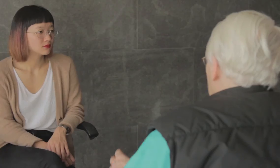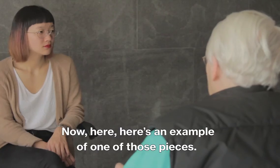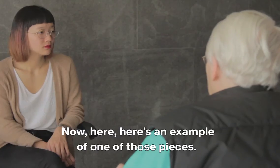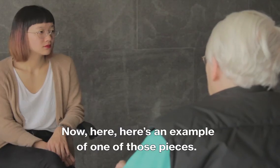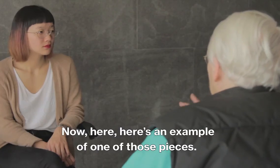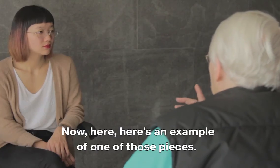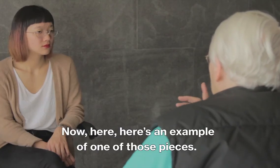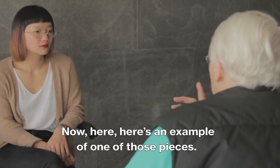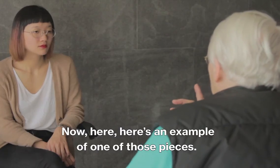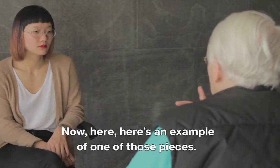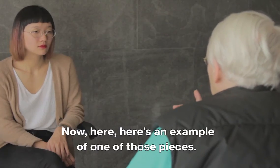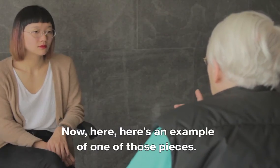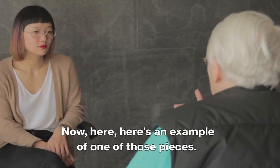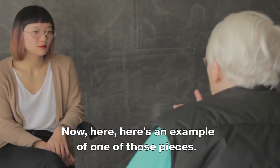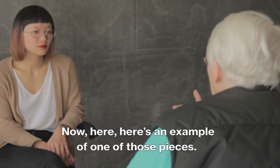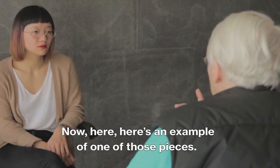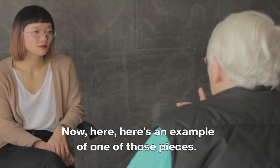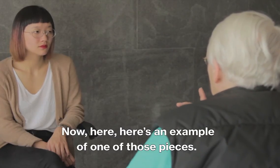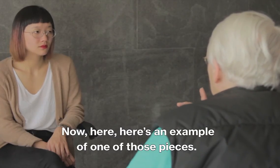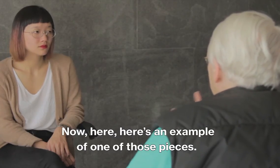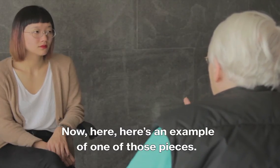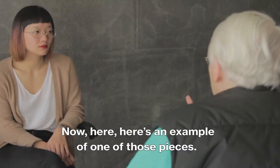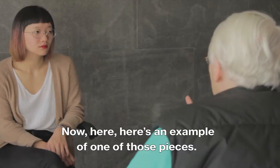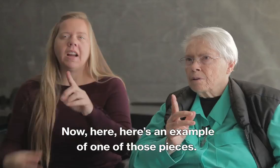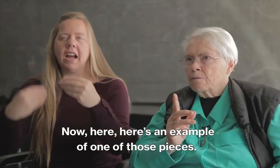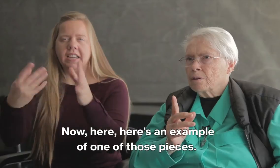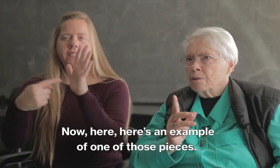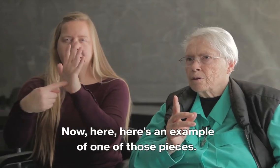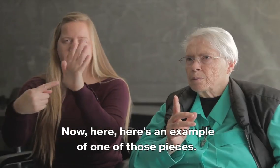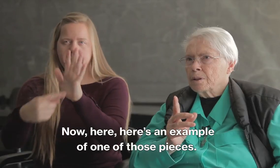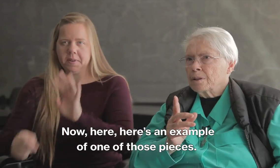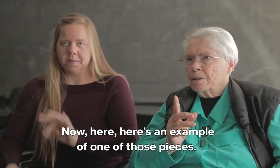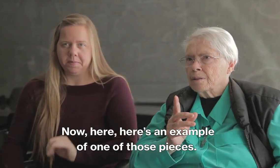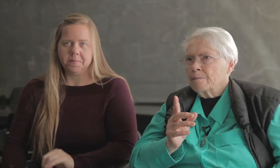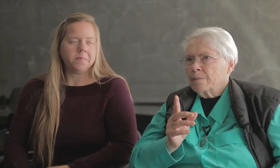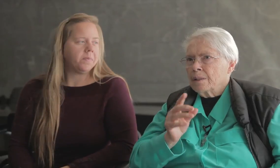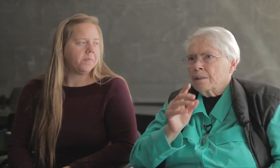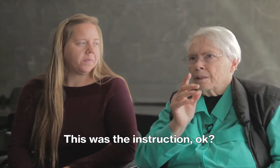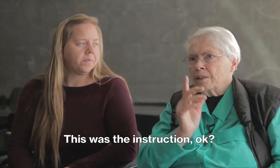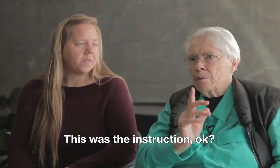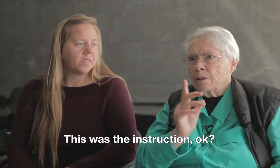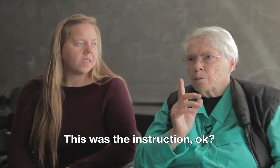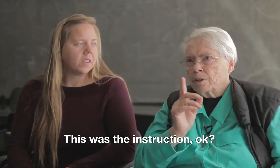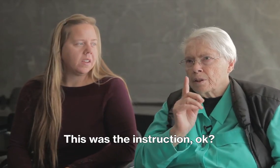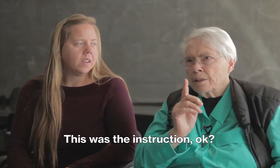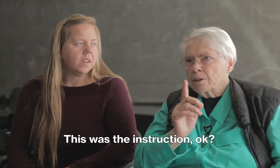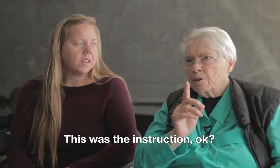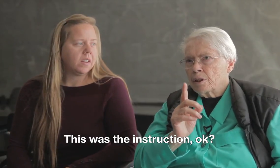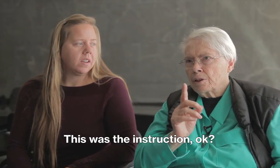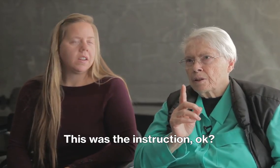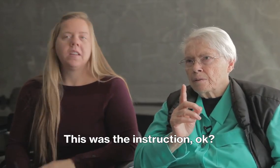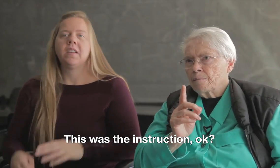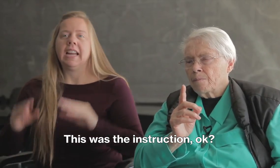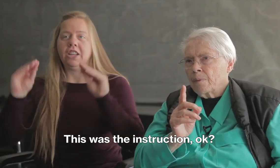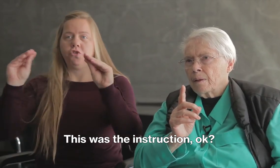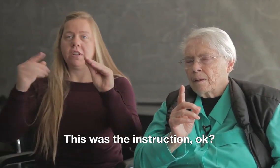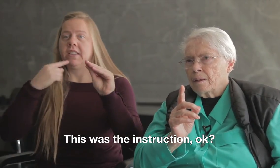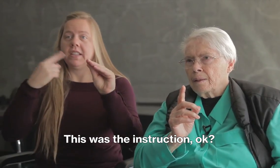Now, here's an example of one of those pieces. This was the instruction, okay?